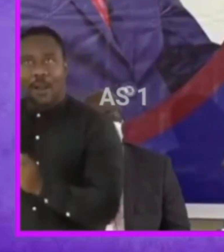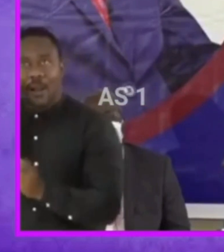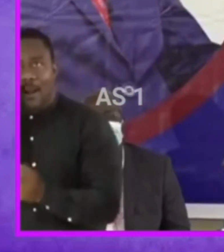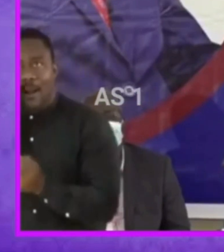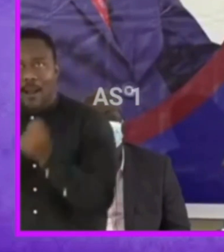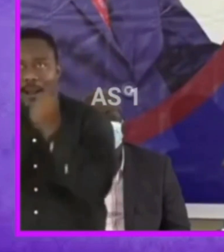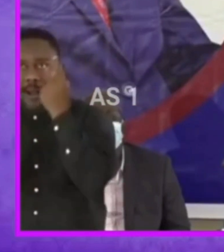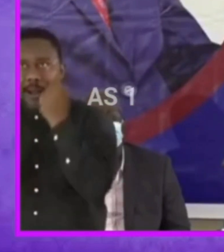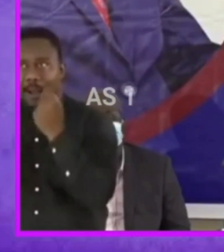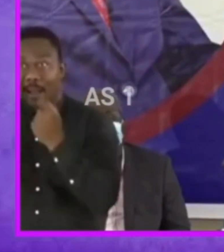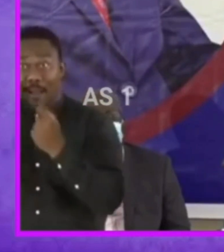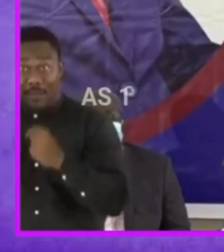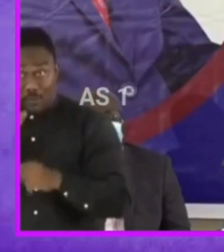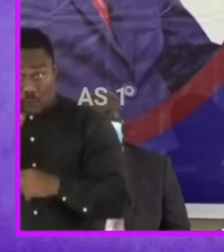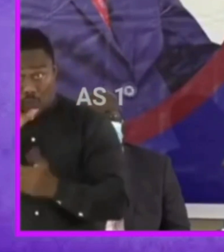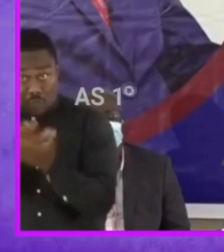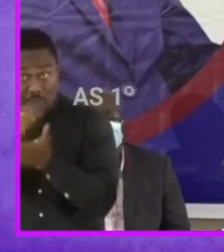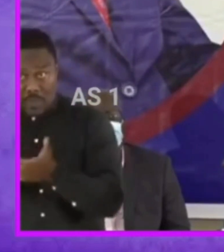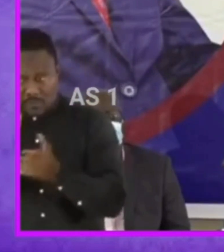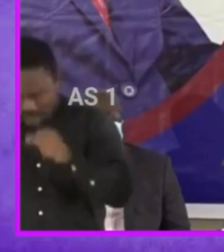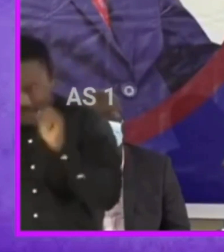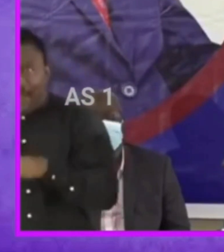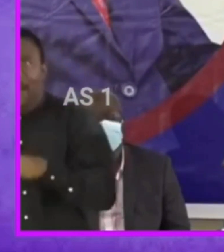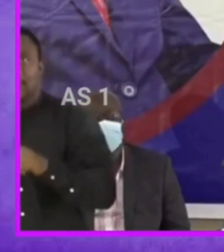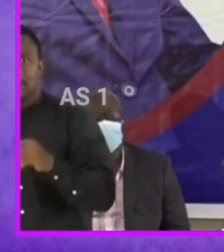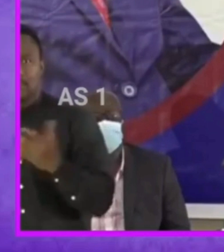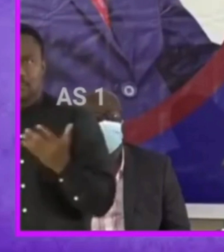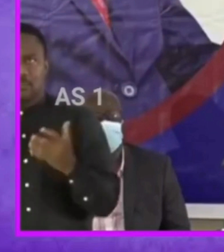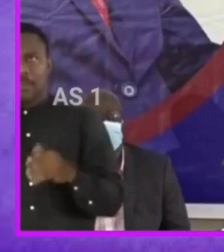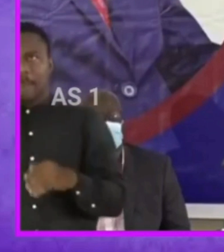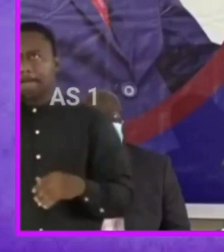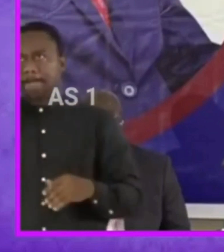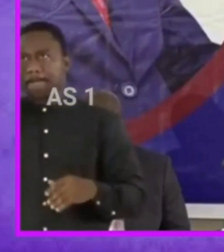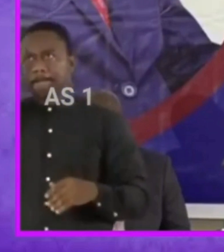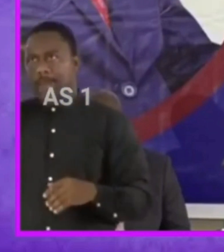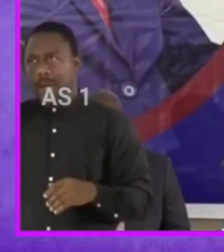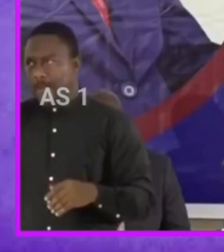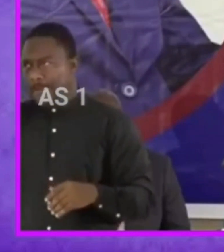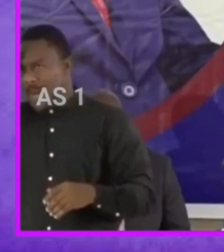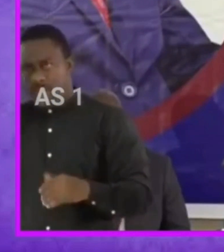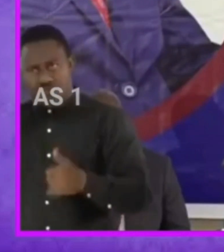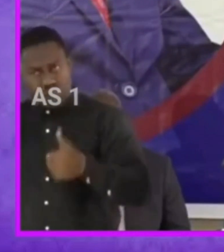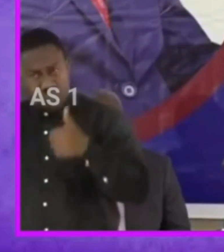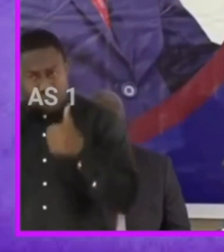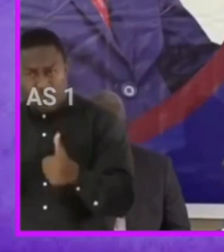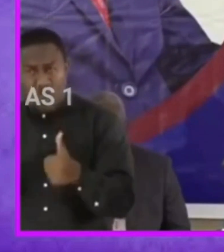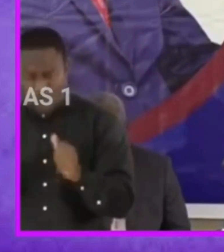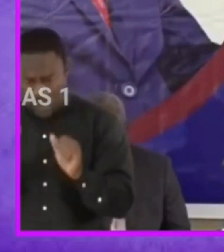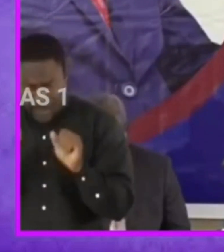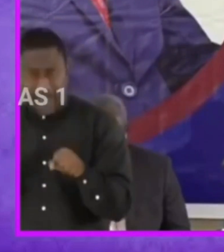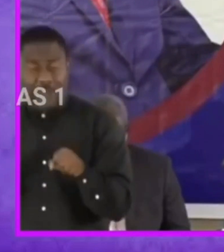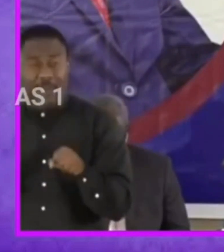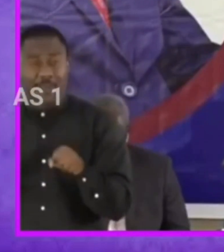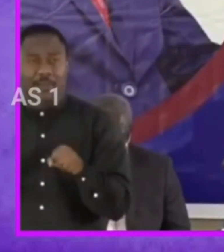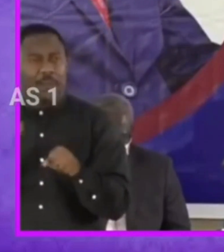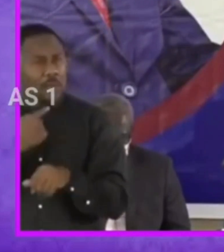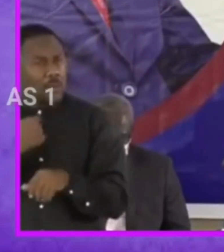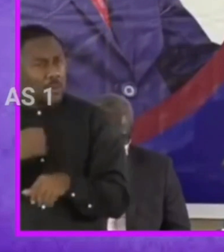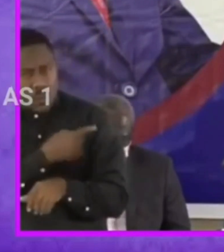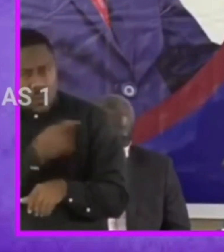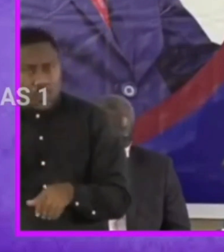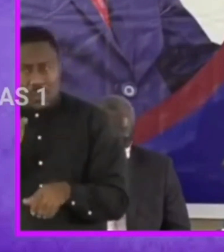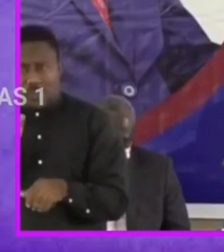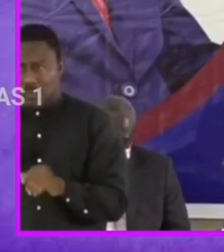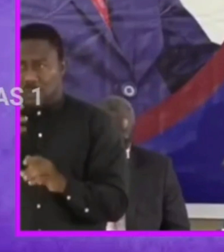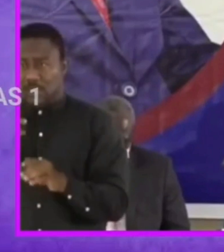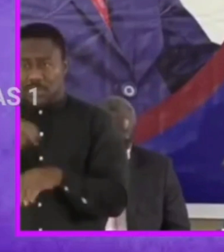believe you can that there's nothing that the human mind cannot do and i want all of us to begin to understand that this